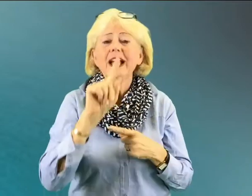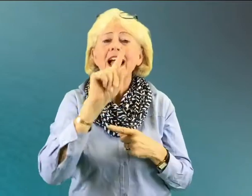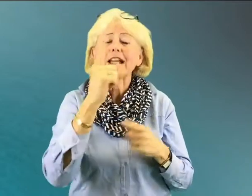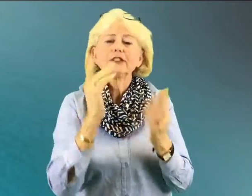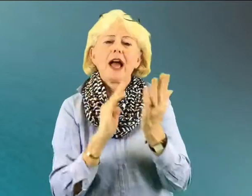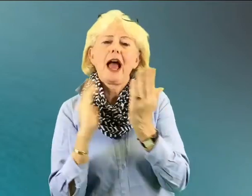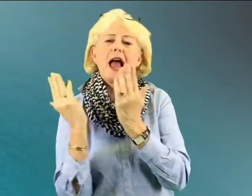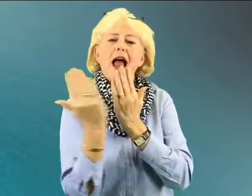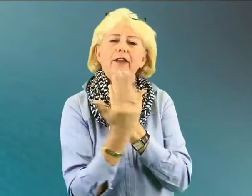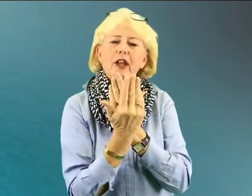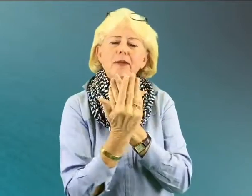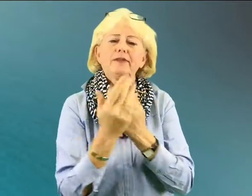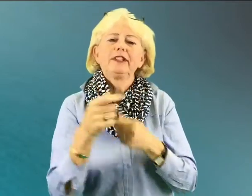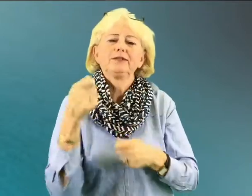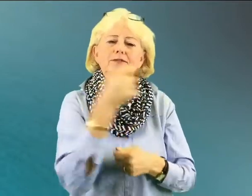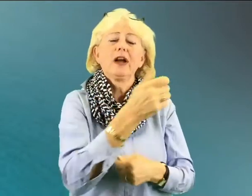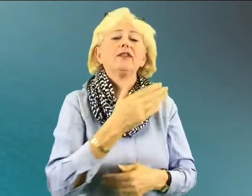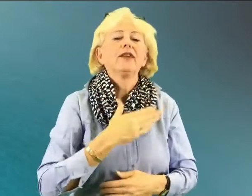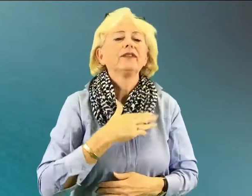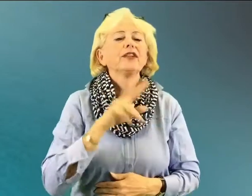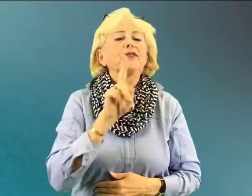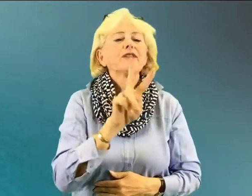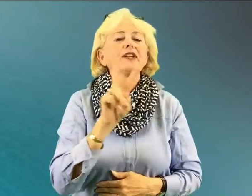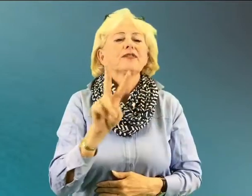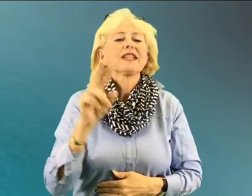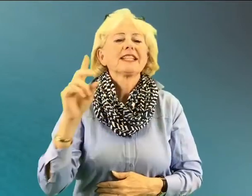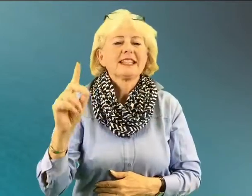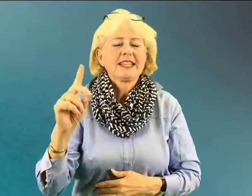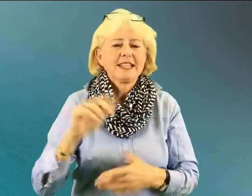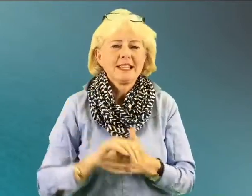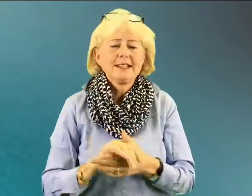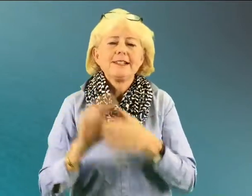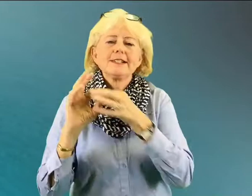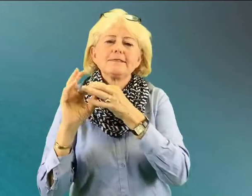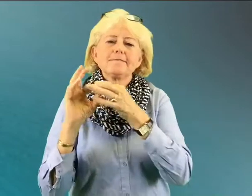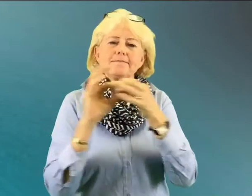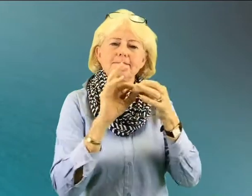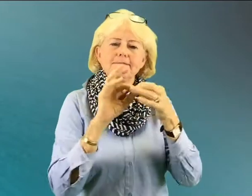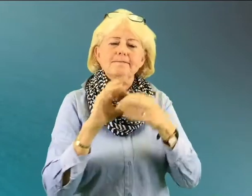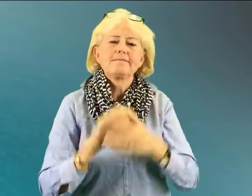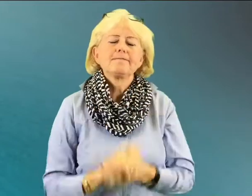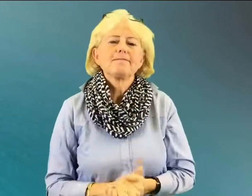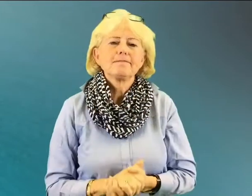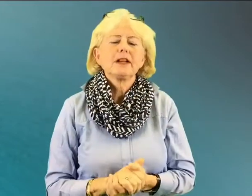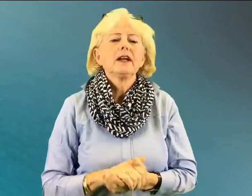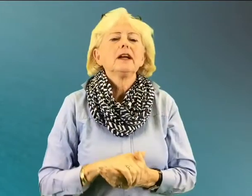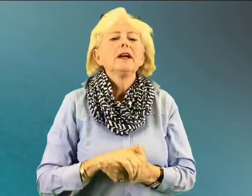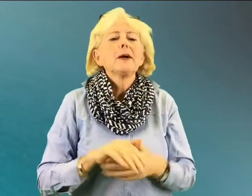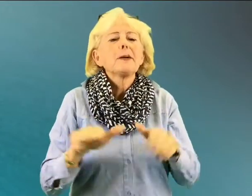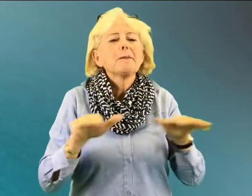three.. two.. one.. one..